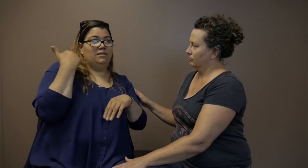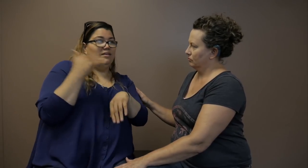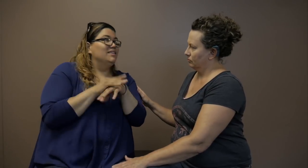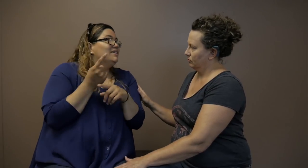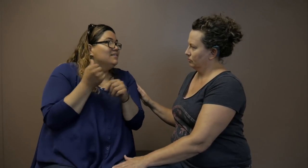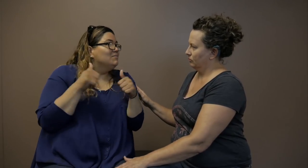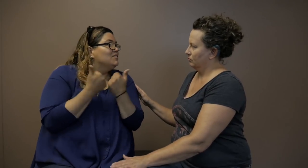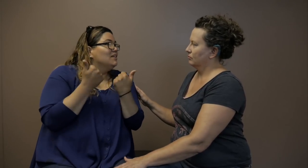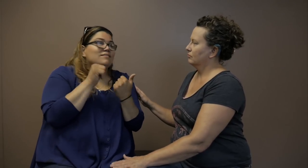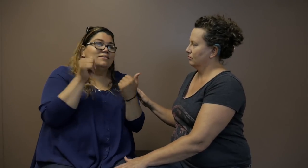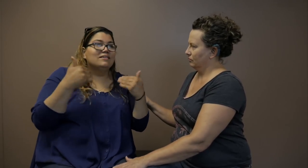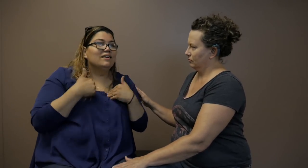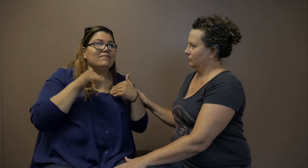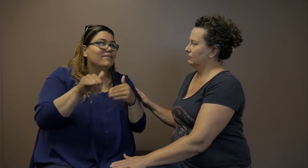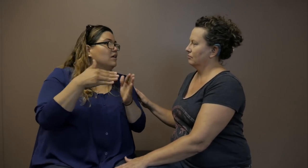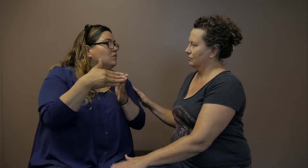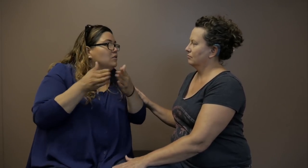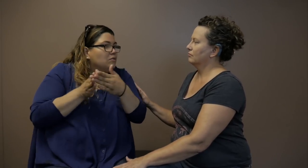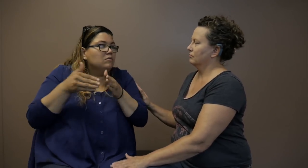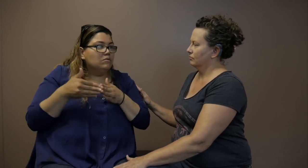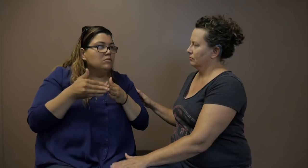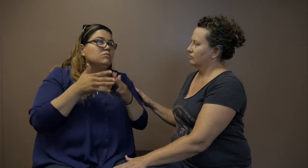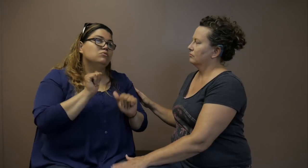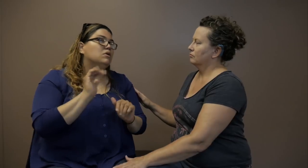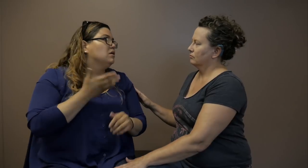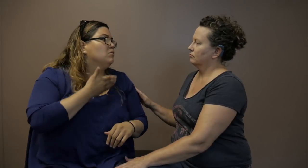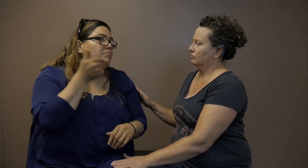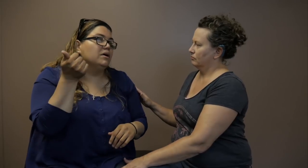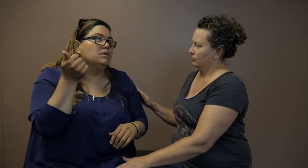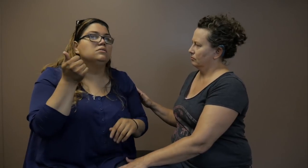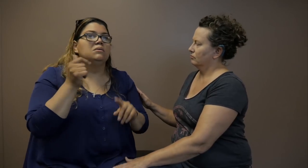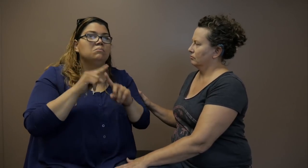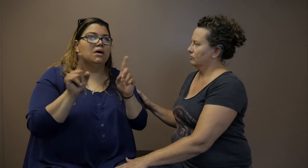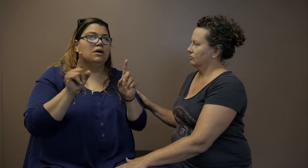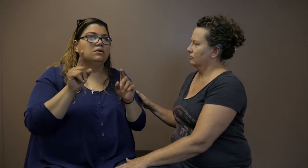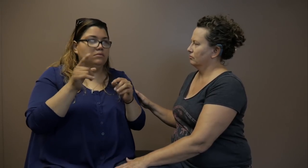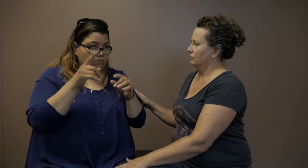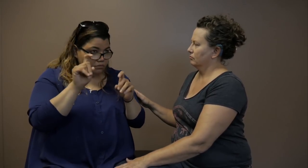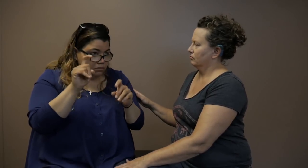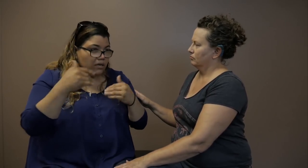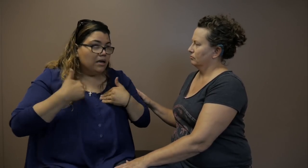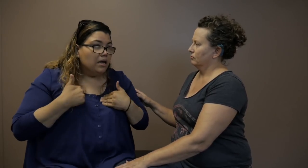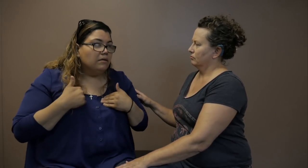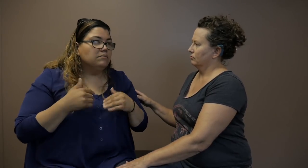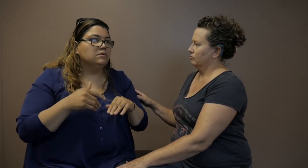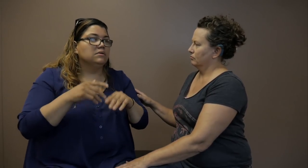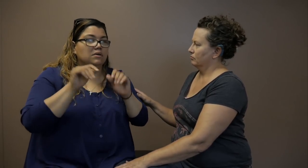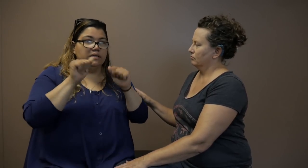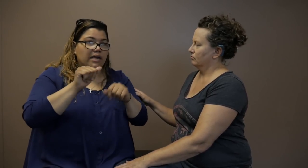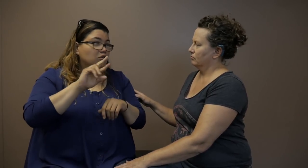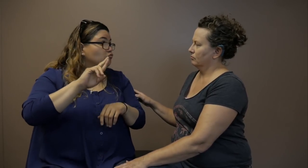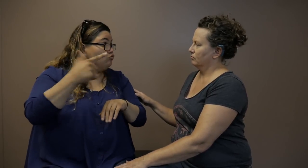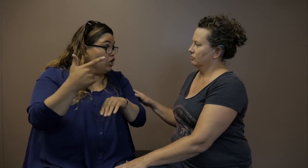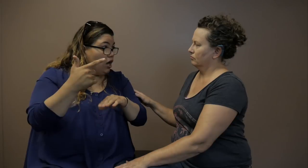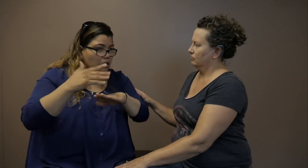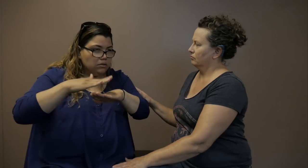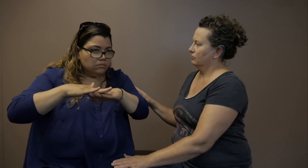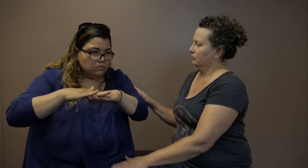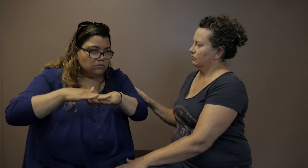bit challenging because we didn't have corners, but we tried our best. Mapping also means using rugs on the